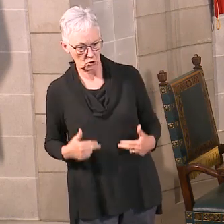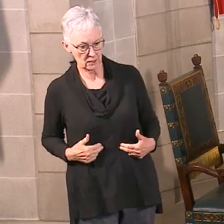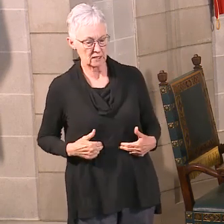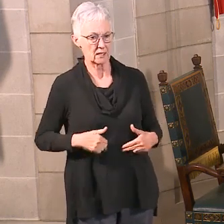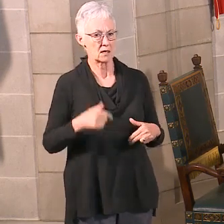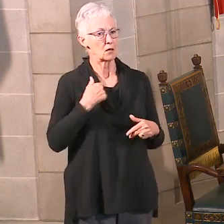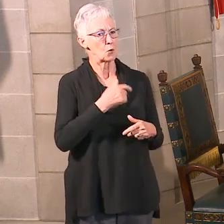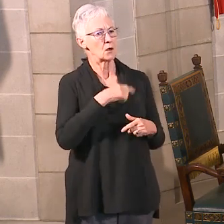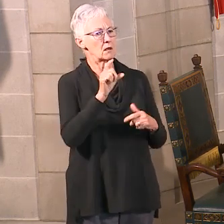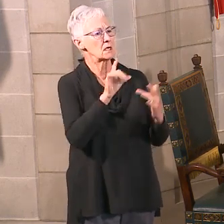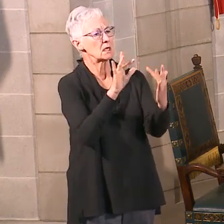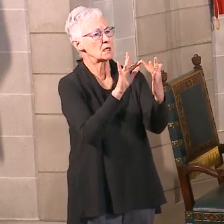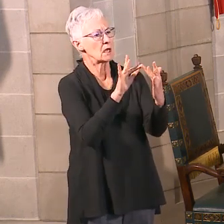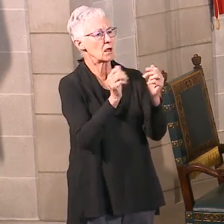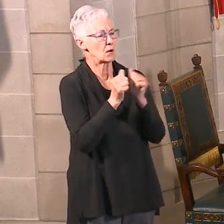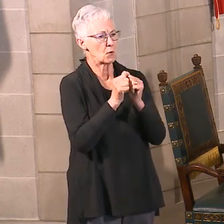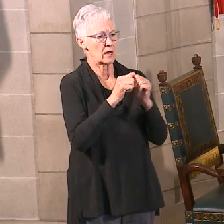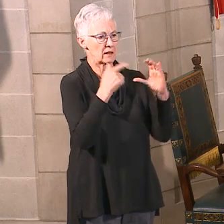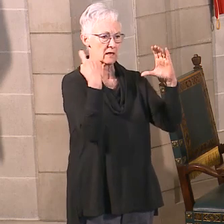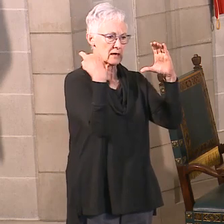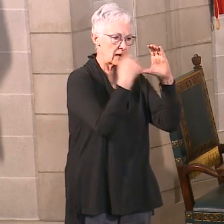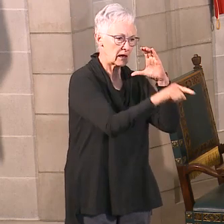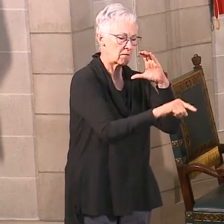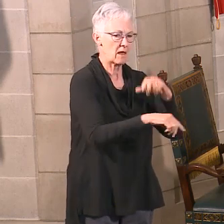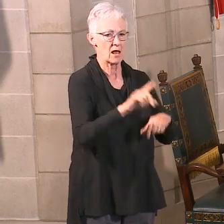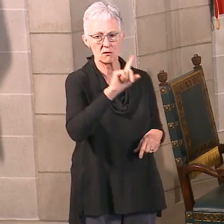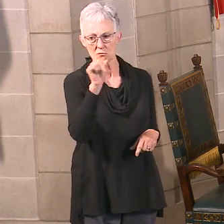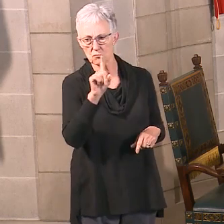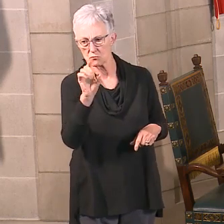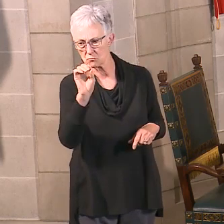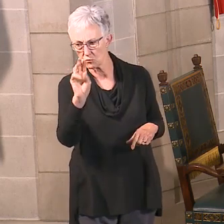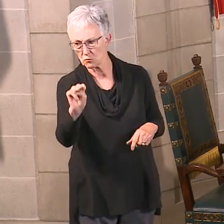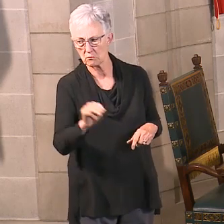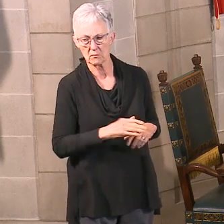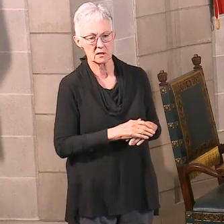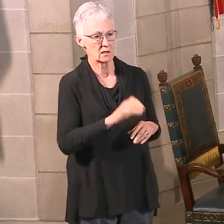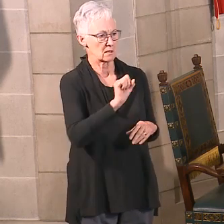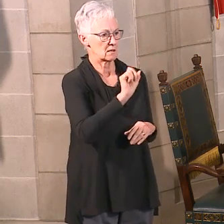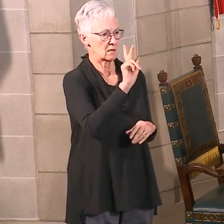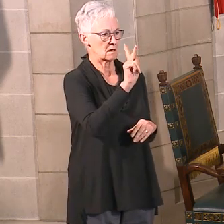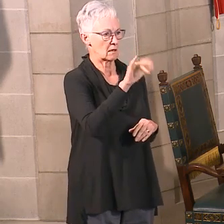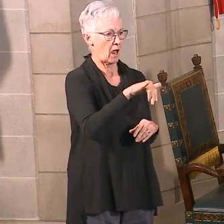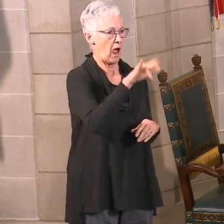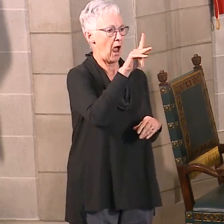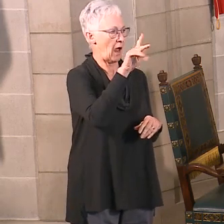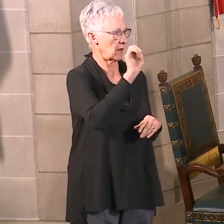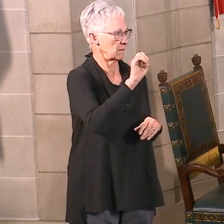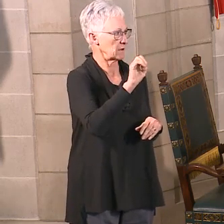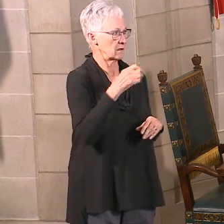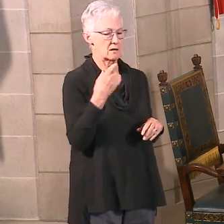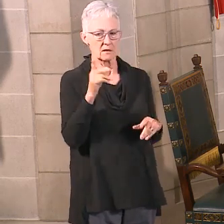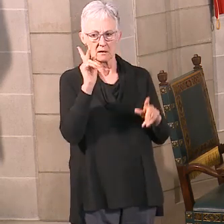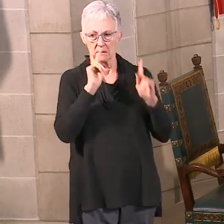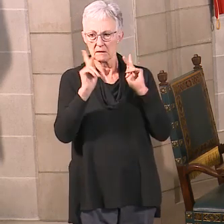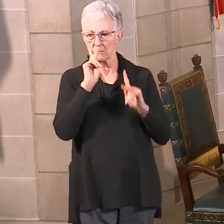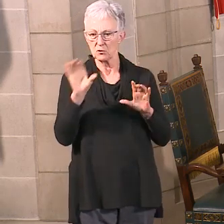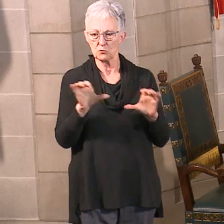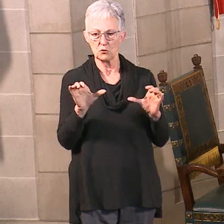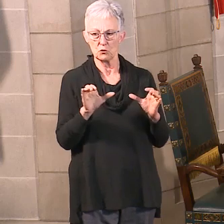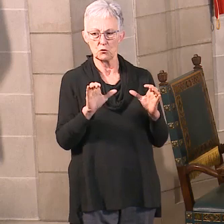Zoom, Skype. I've heard of children and families doing screen high fives because they can't do hugs.